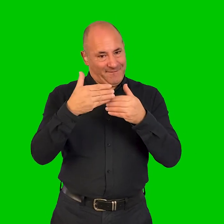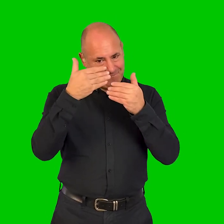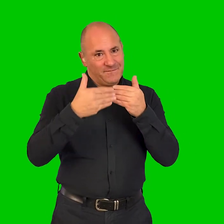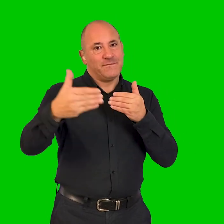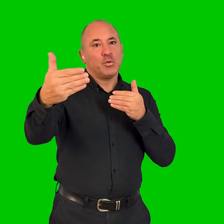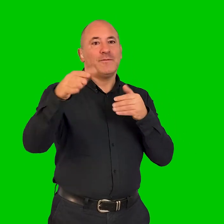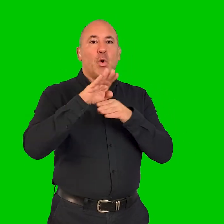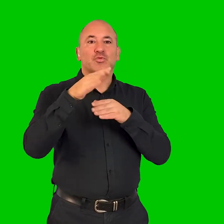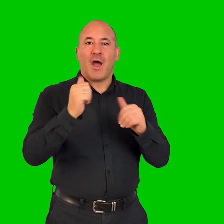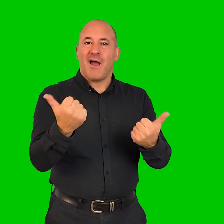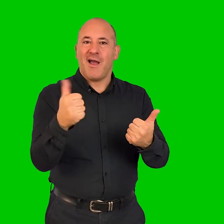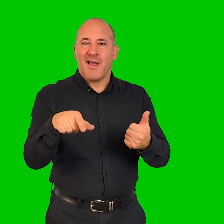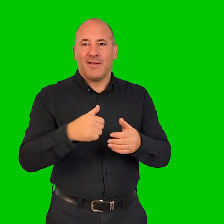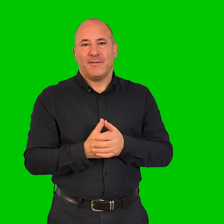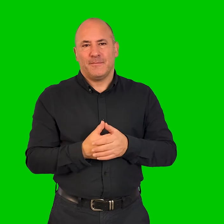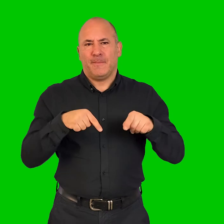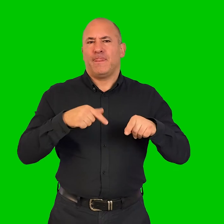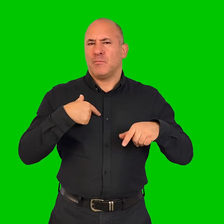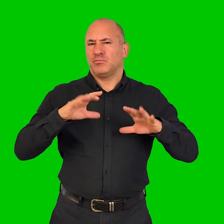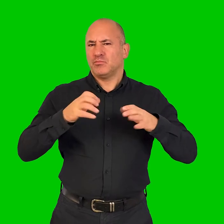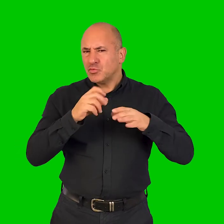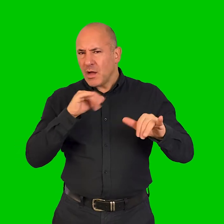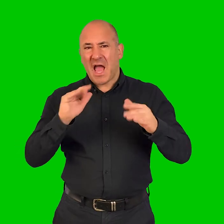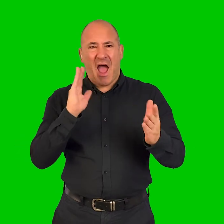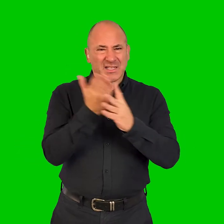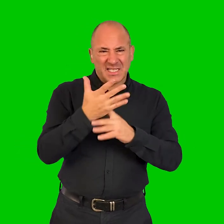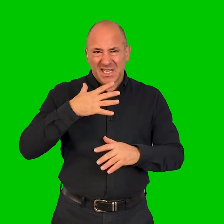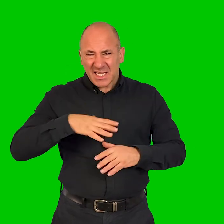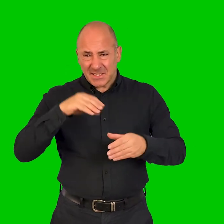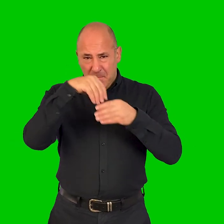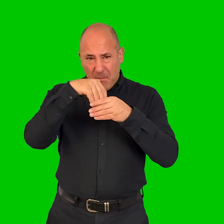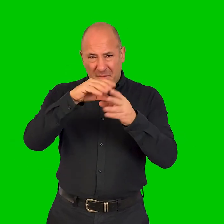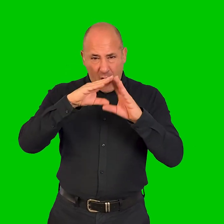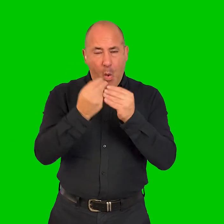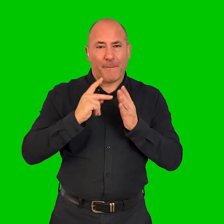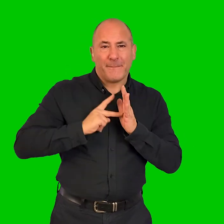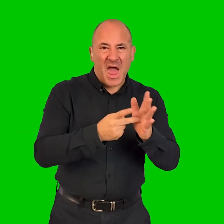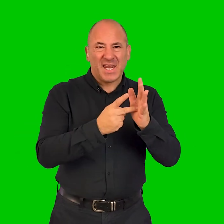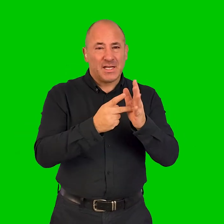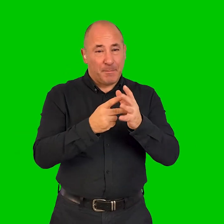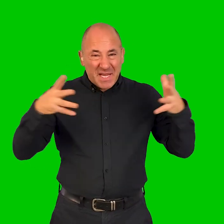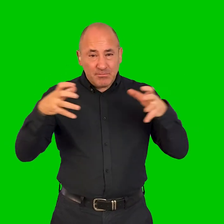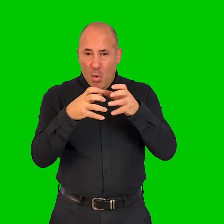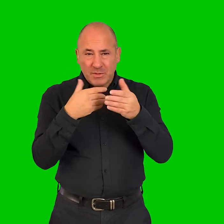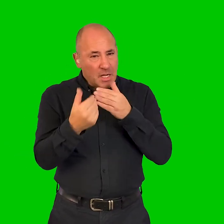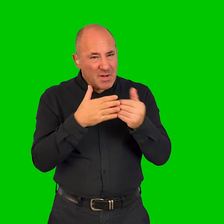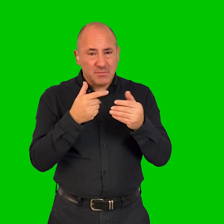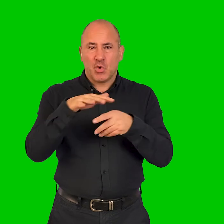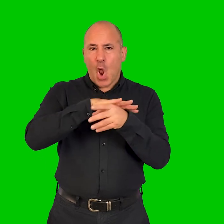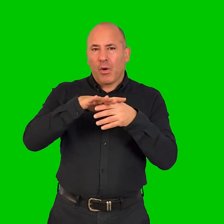does have legacy. The Trust are making sure that access needs are embedded in the planning of all activity, however large or small. So from local community